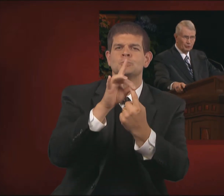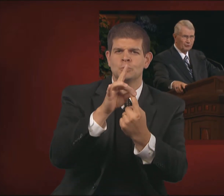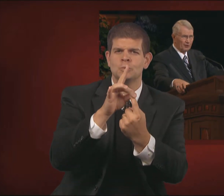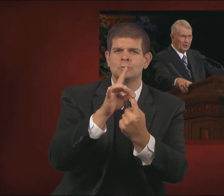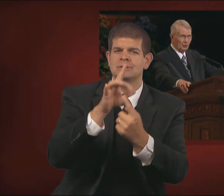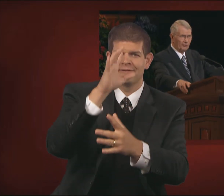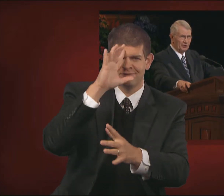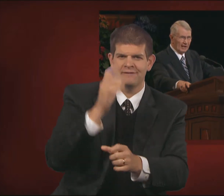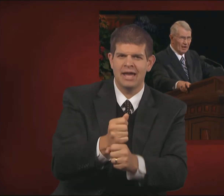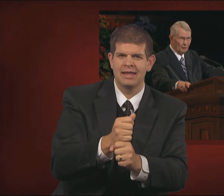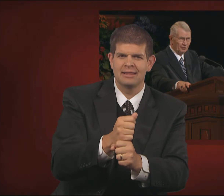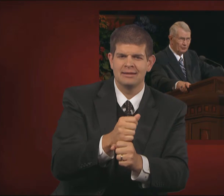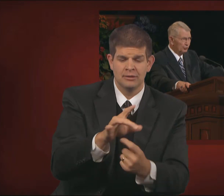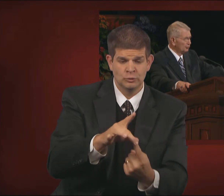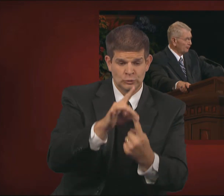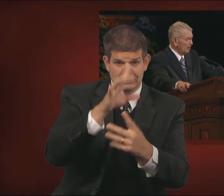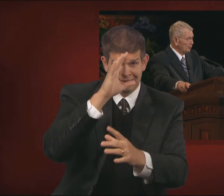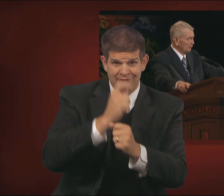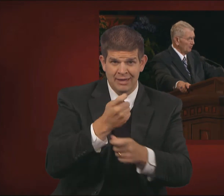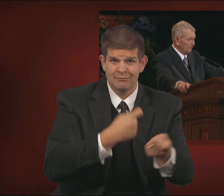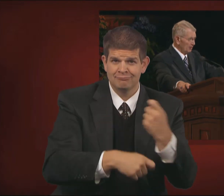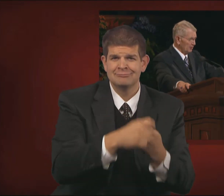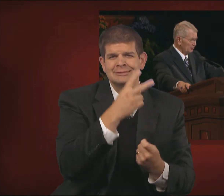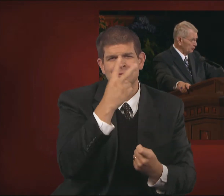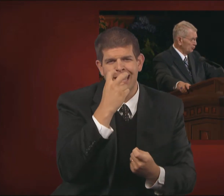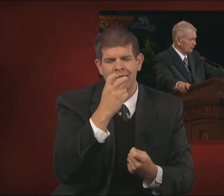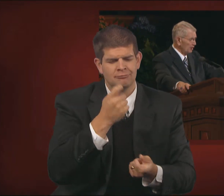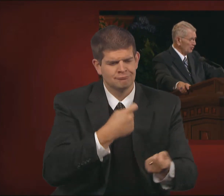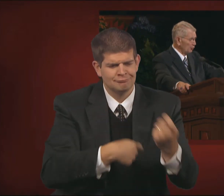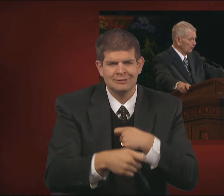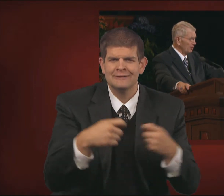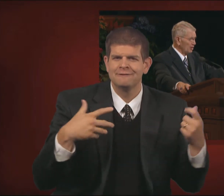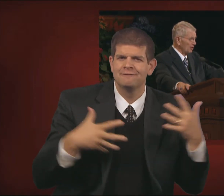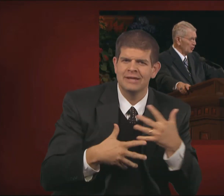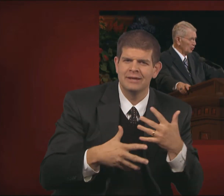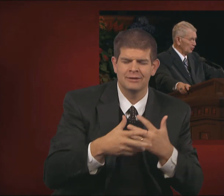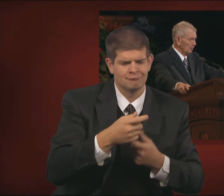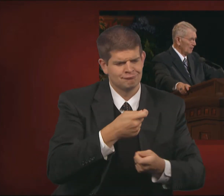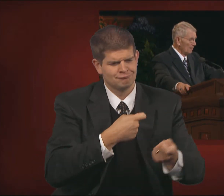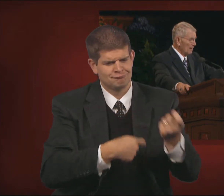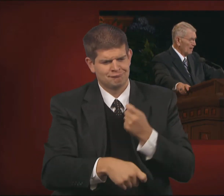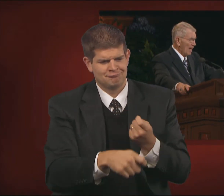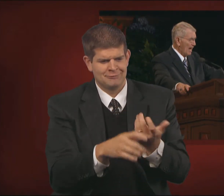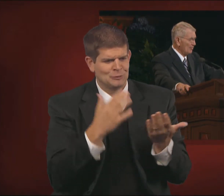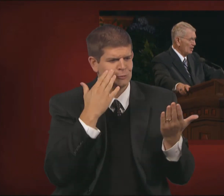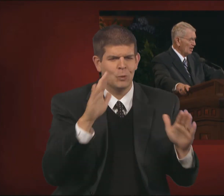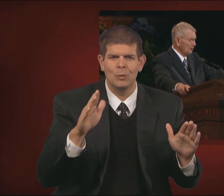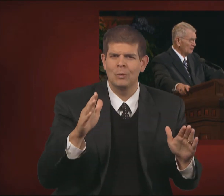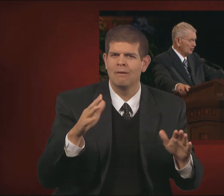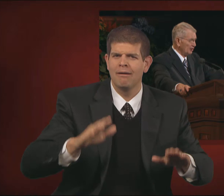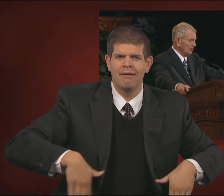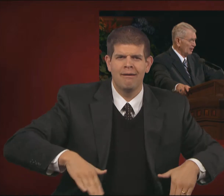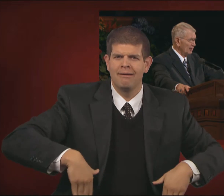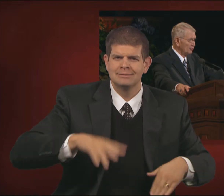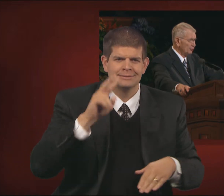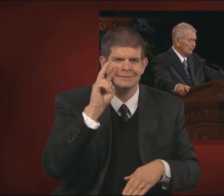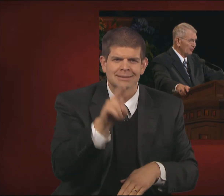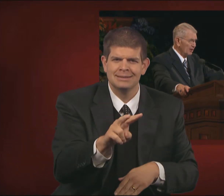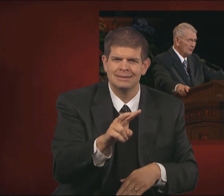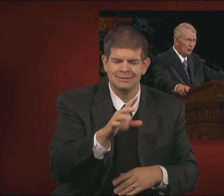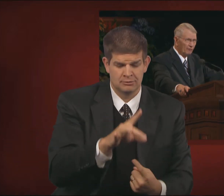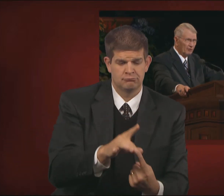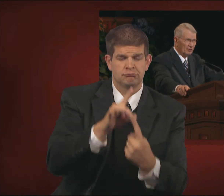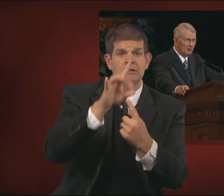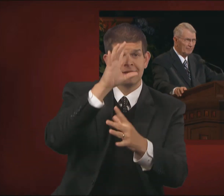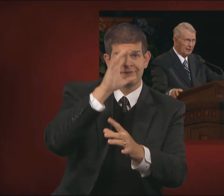Choose faith over doubt, choose faith over fear, choose faith over the unknown and the unseen, and choose